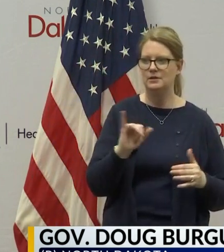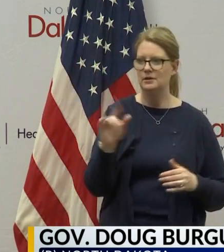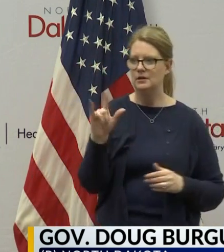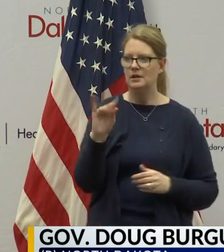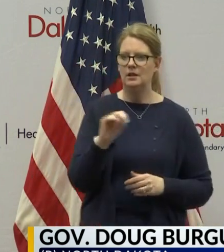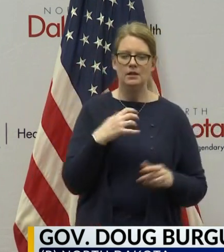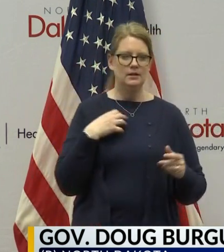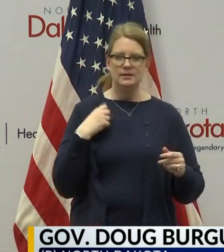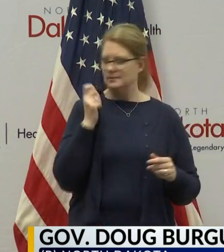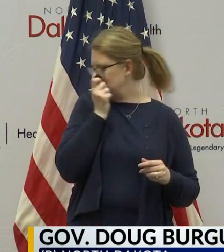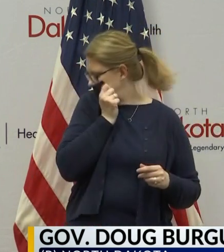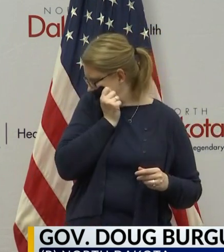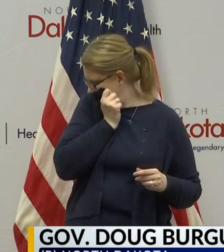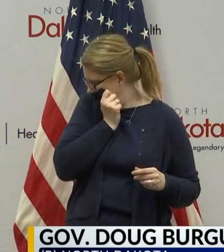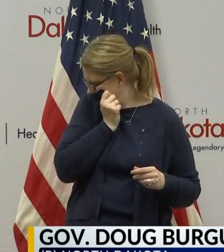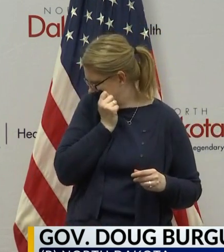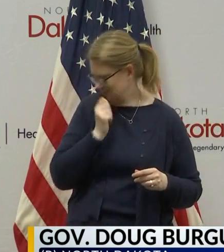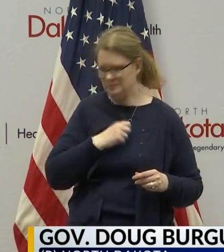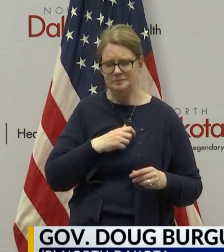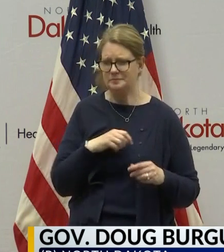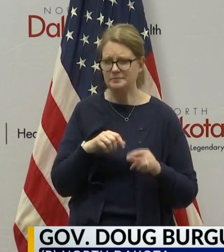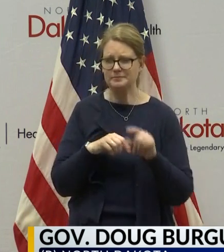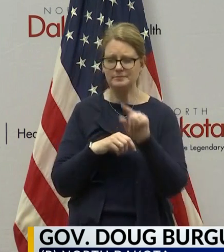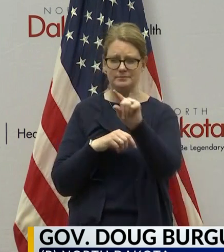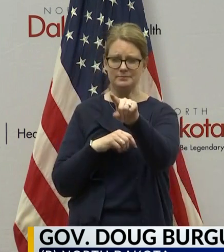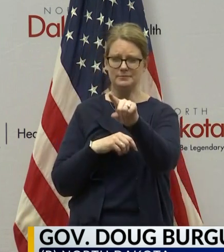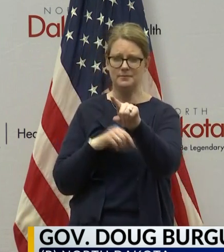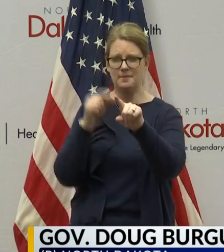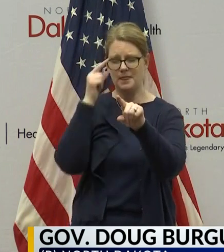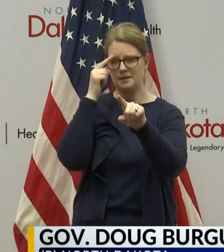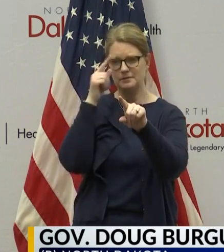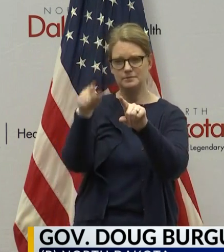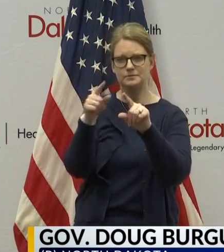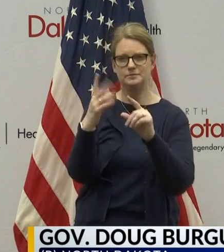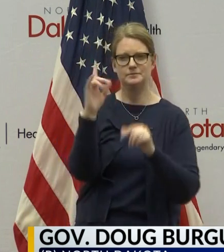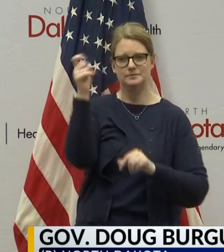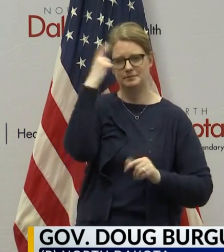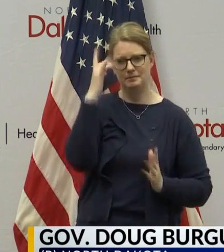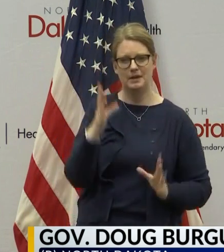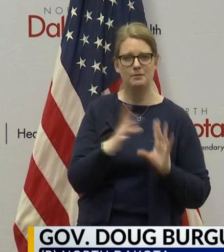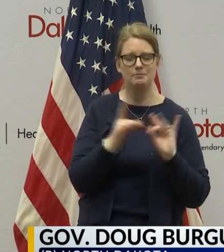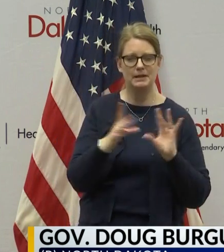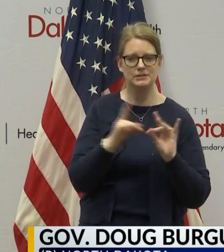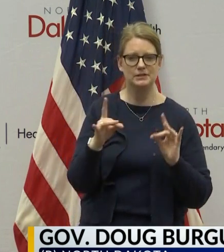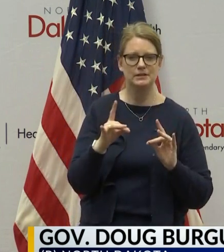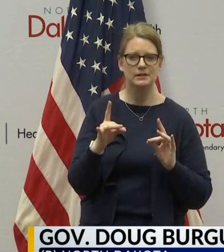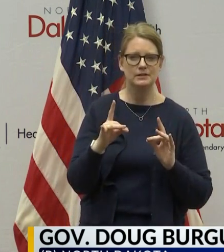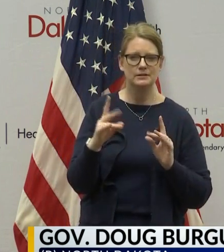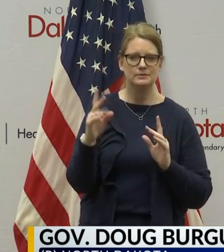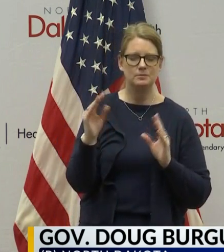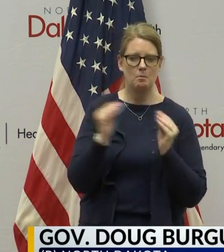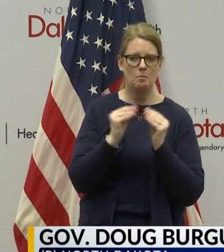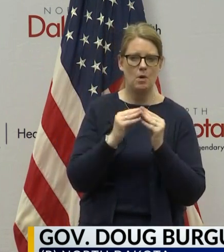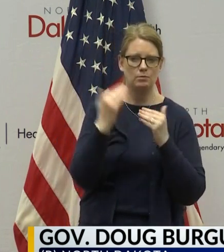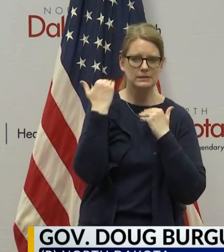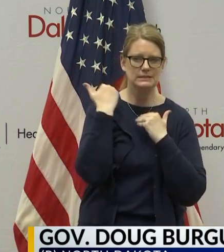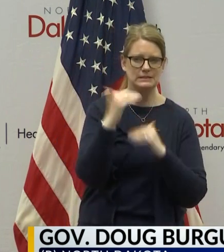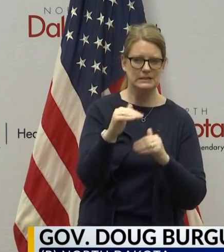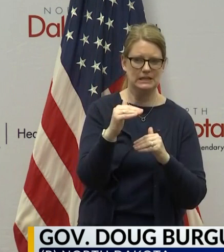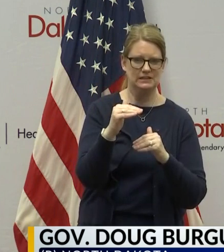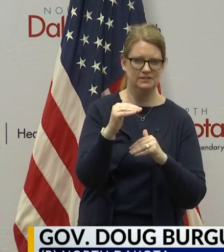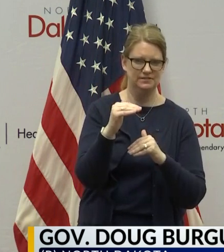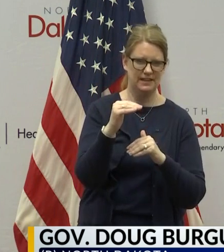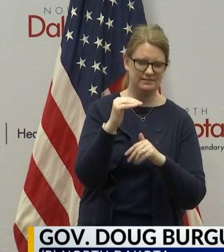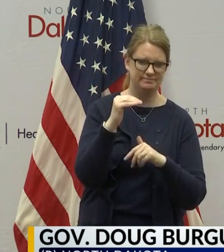Lane, and then we'll go to online. Governor, you mentioned earlier that some people have reached out to you to put more restrictive measures in order.